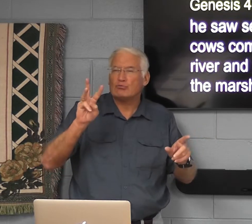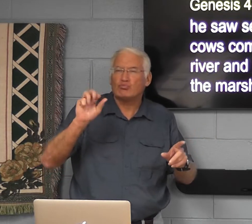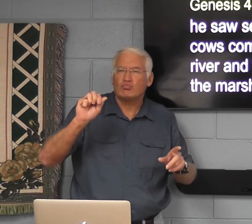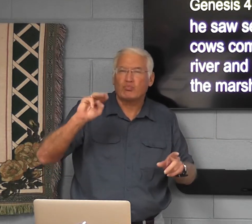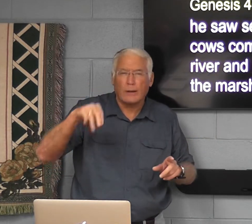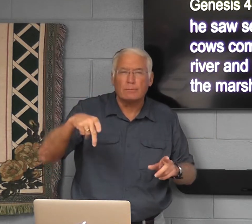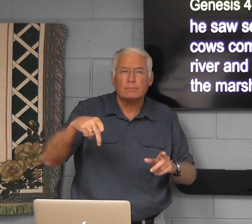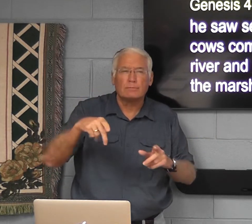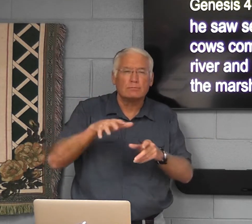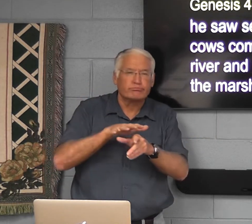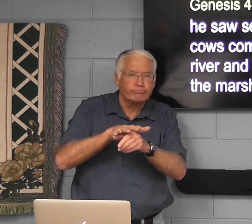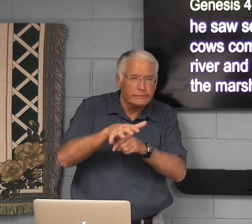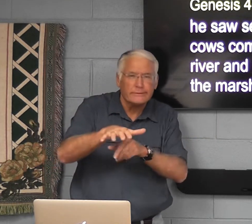It's kind of like a swamp.